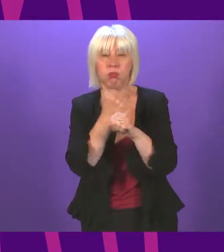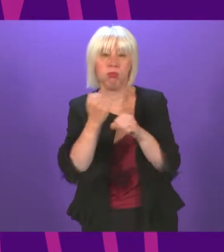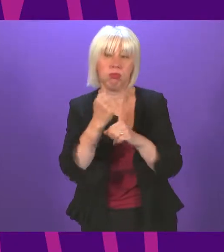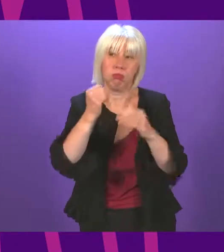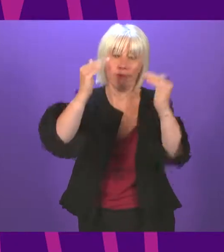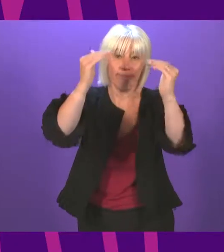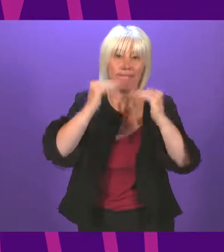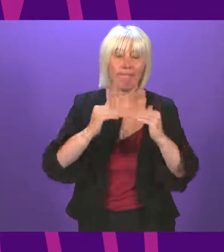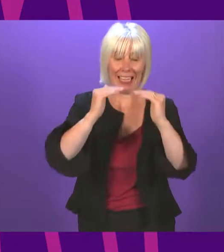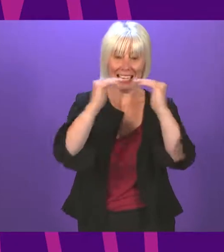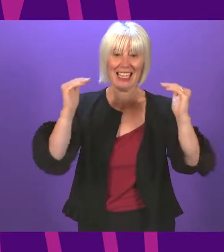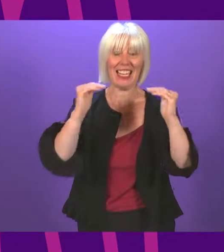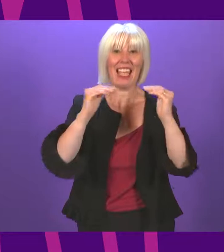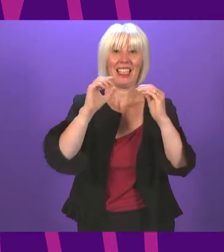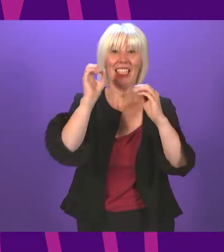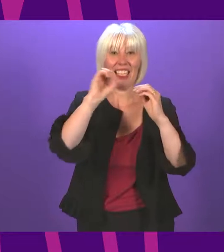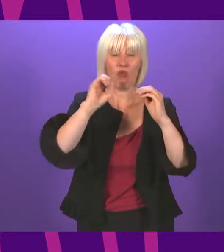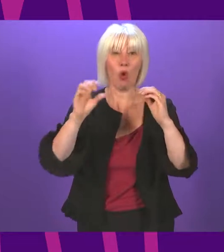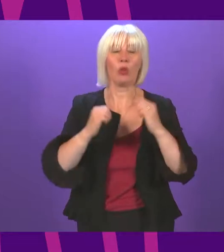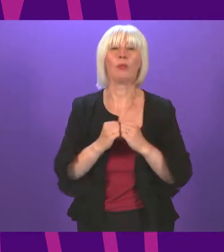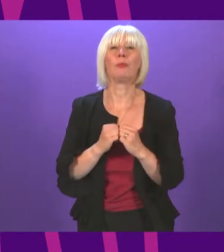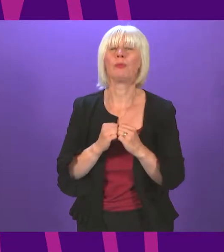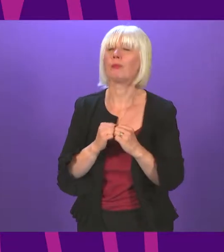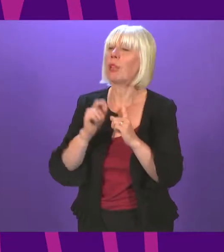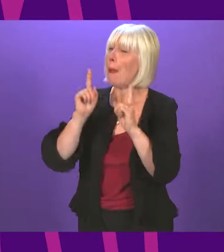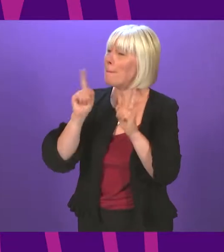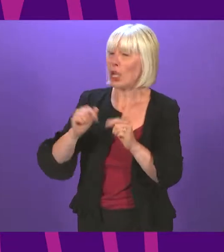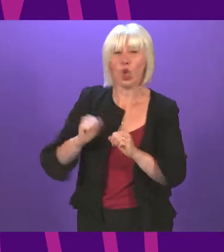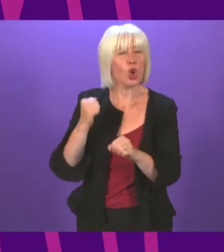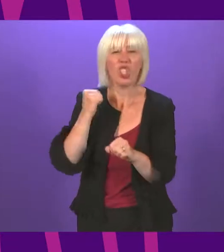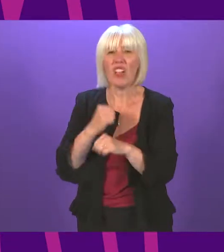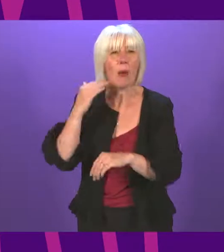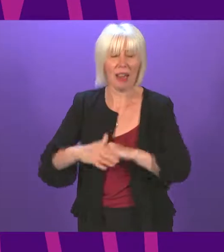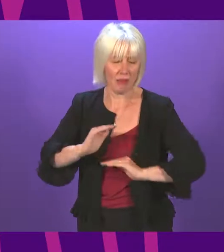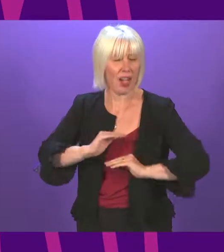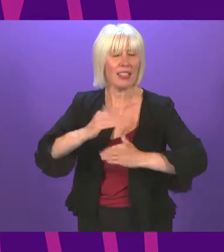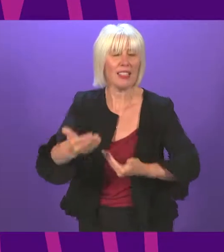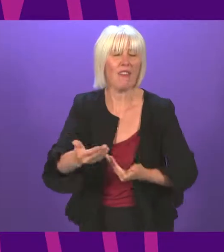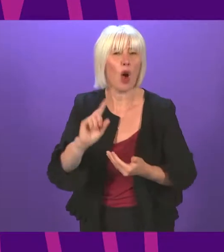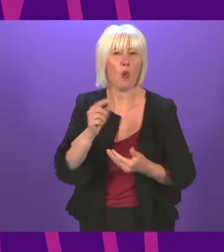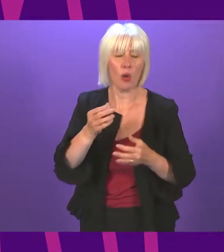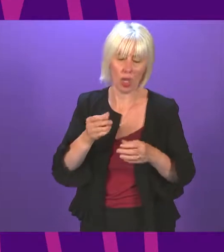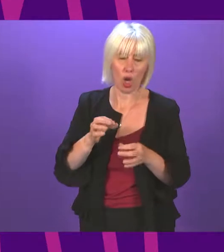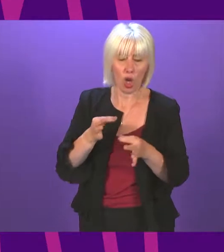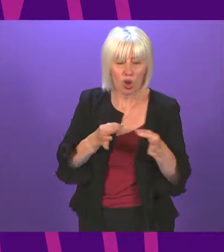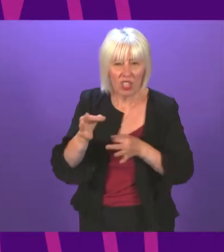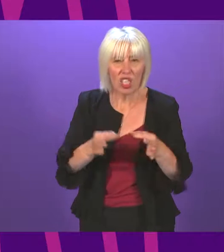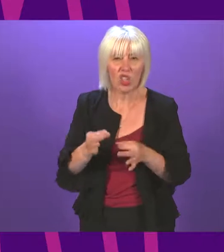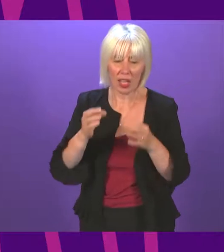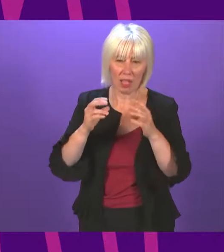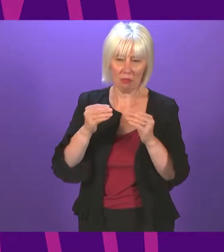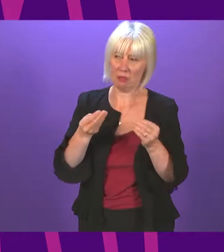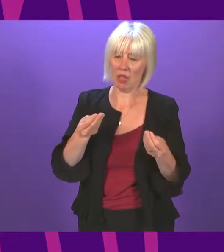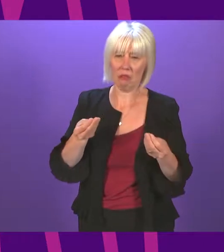Of course. Liam Kerr. What the Scottish Government hasn't delivered on is its pledge to set out its strategic investment assessment into the Scottish